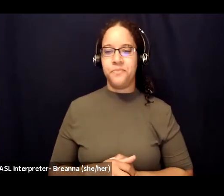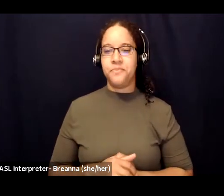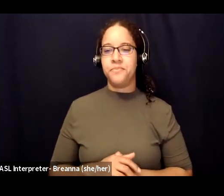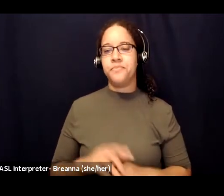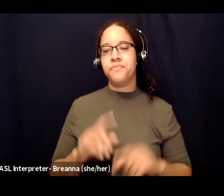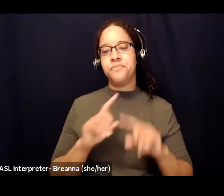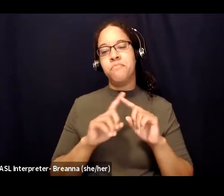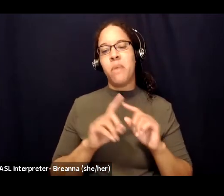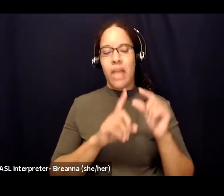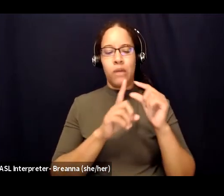continue to contribute